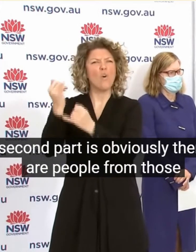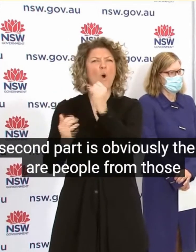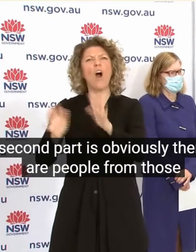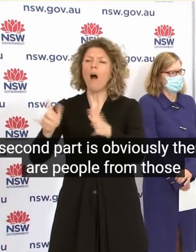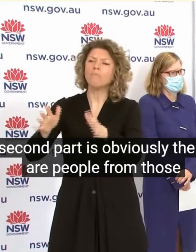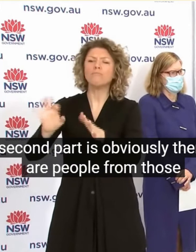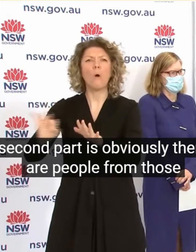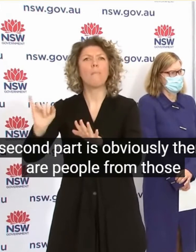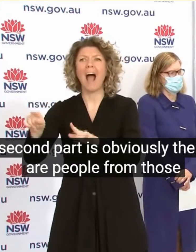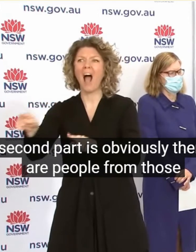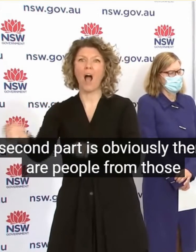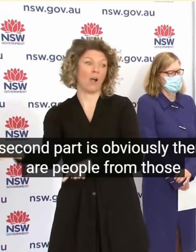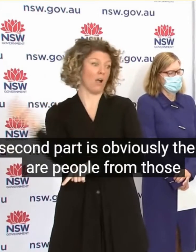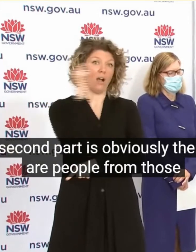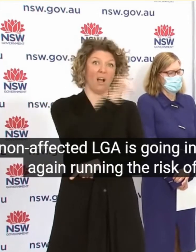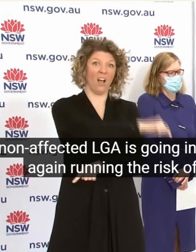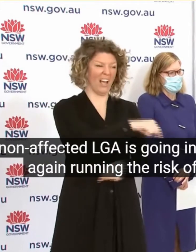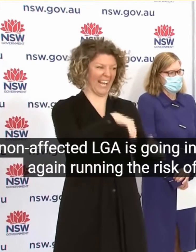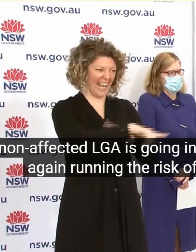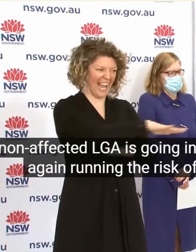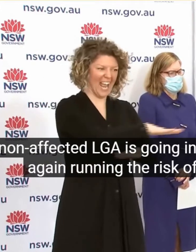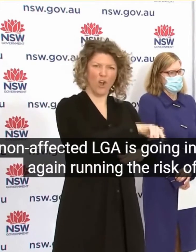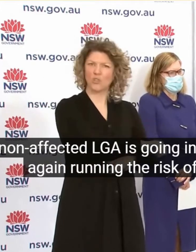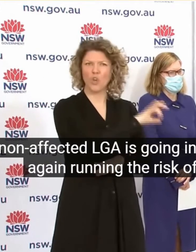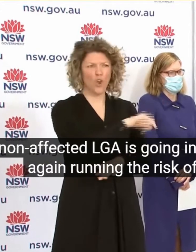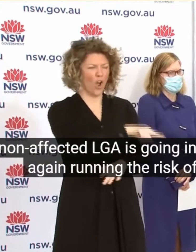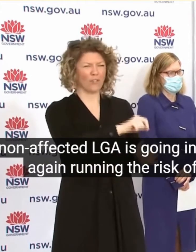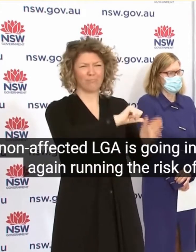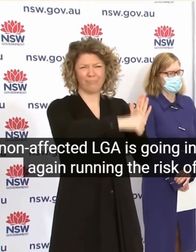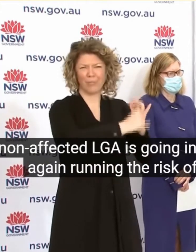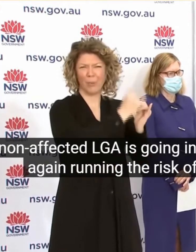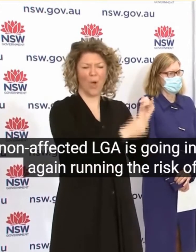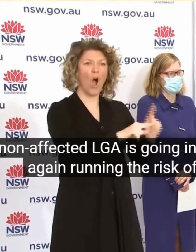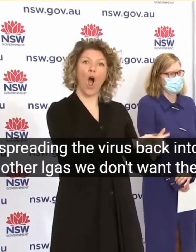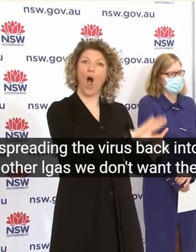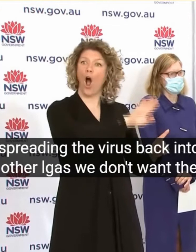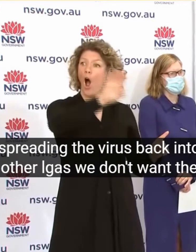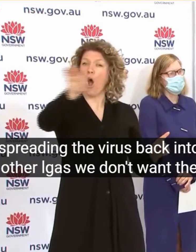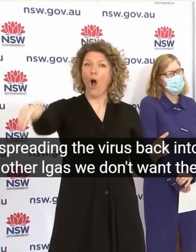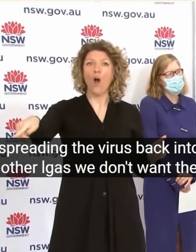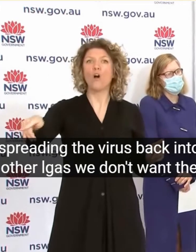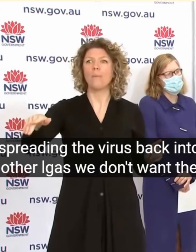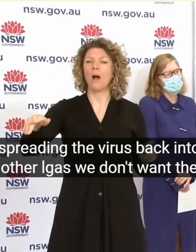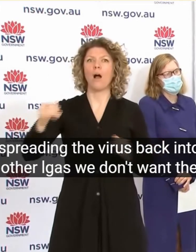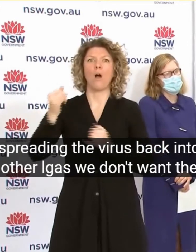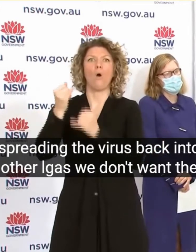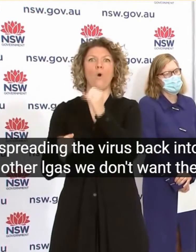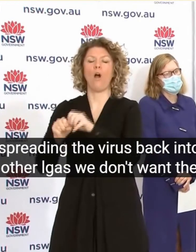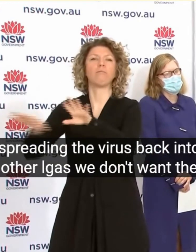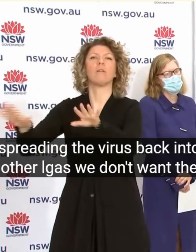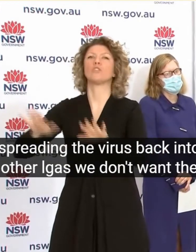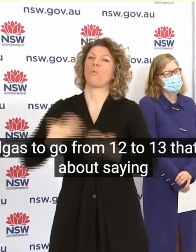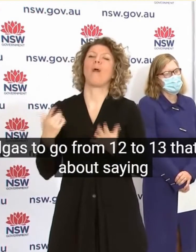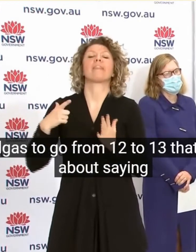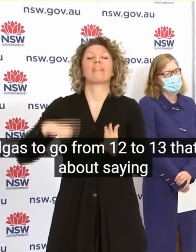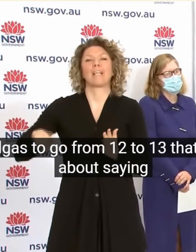Running The Risk Of Spreading The Virus Back Into Other LG We Don't Want The LG That About Saying